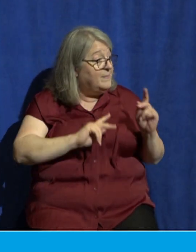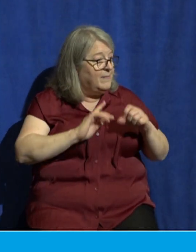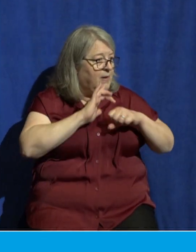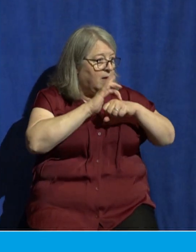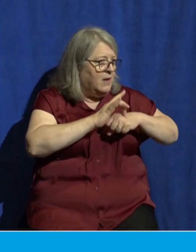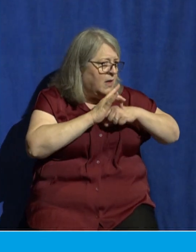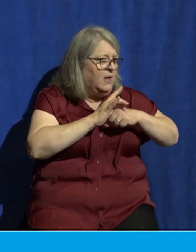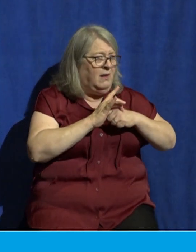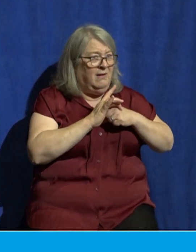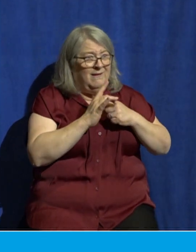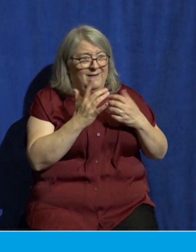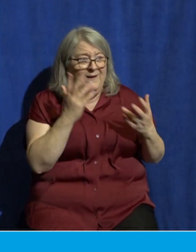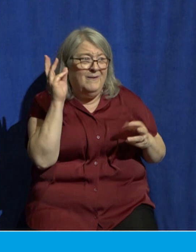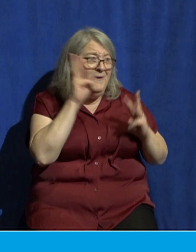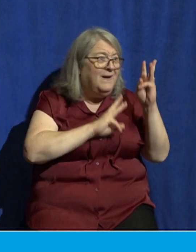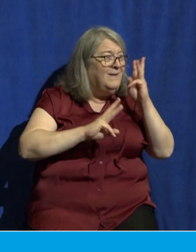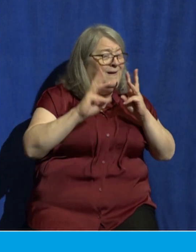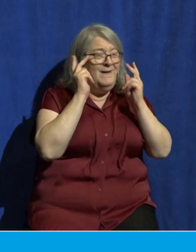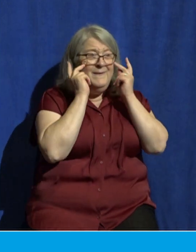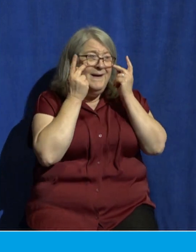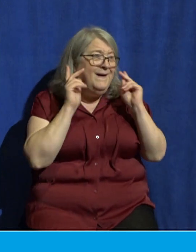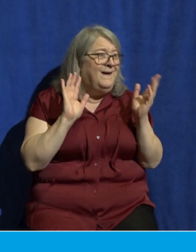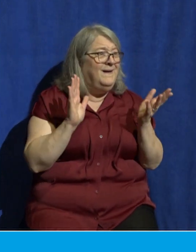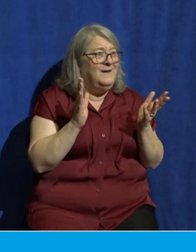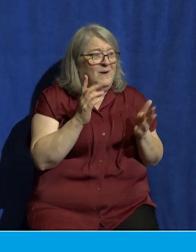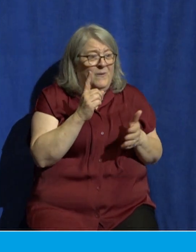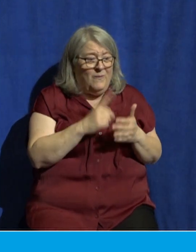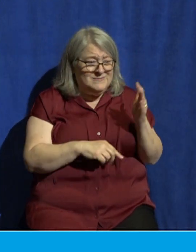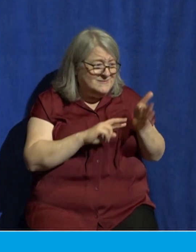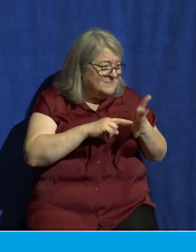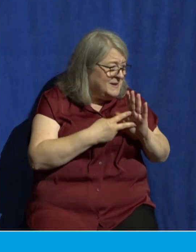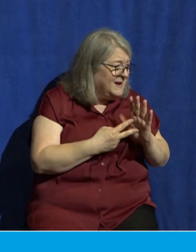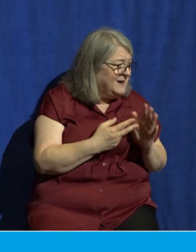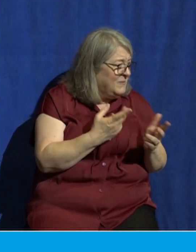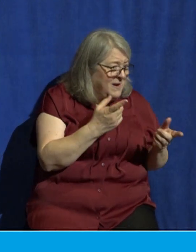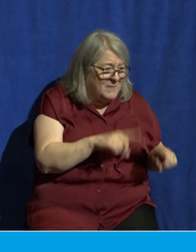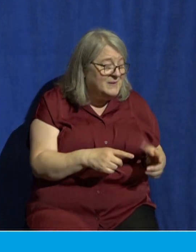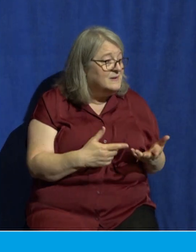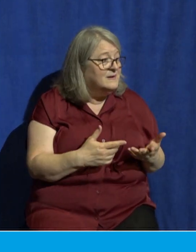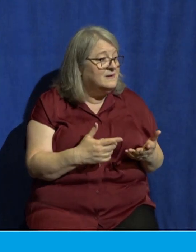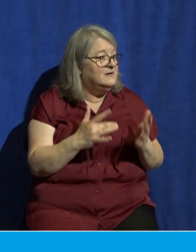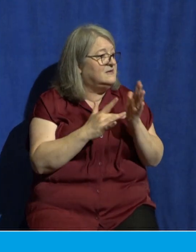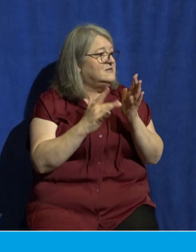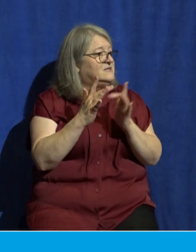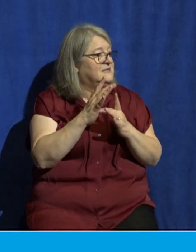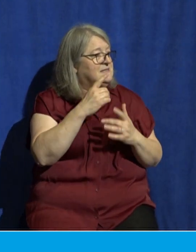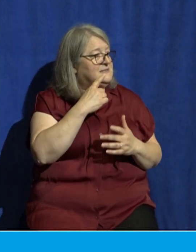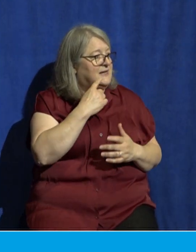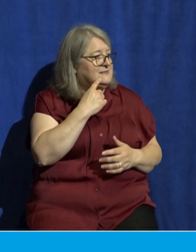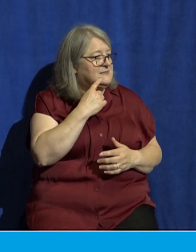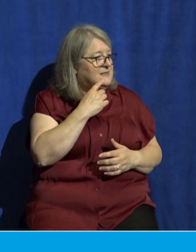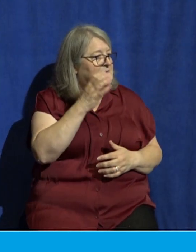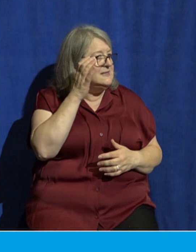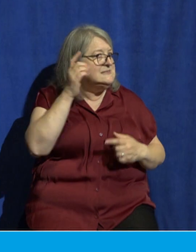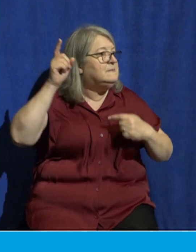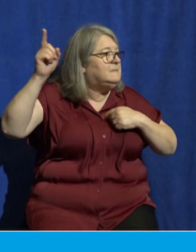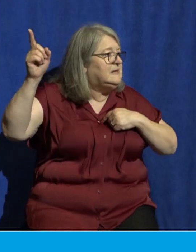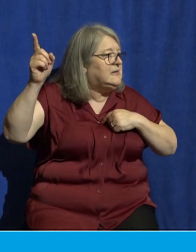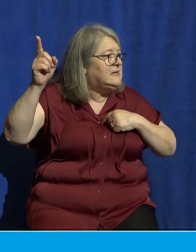divine meaning behind those events I want you to hear the truth directly from me these things are not signs